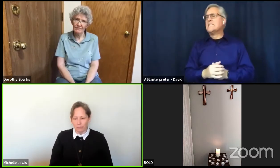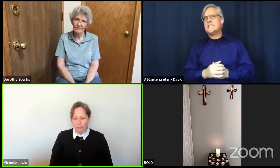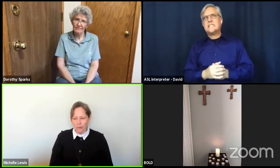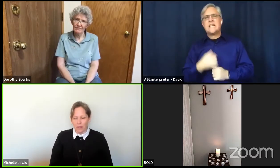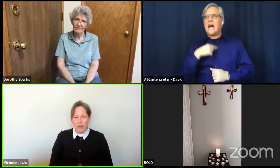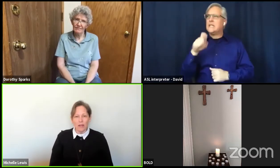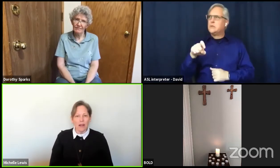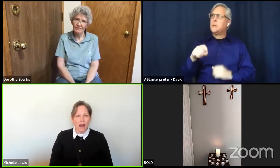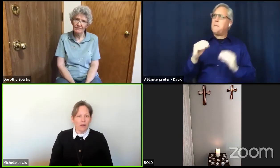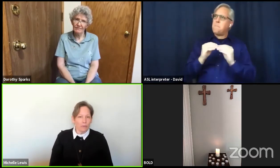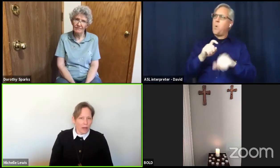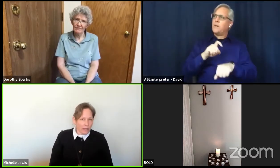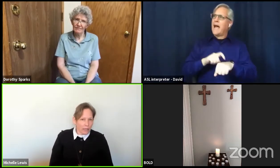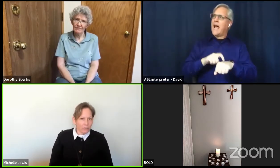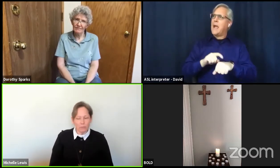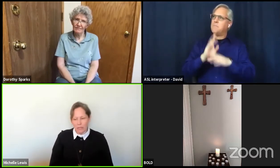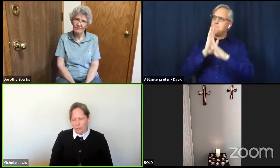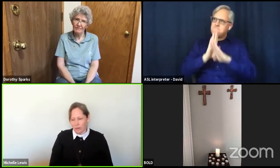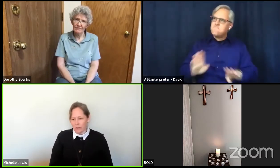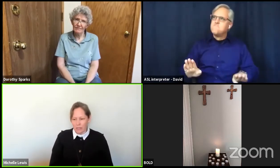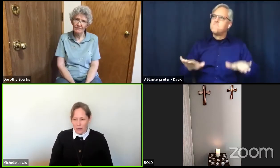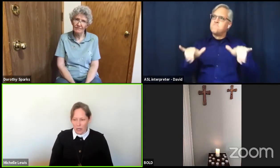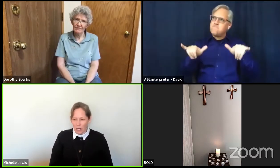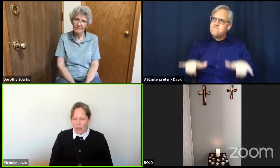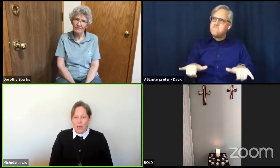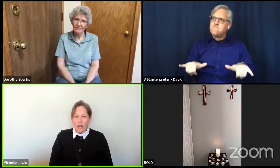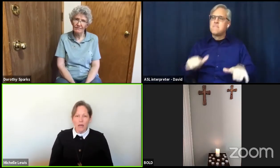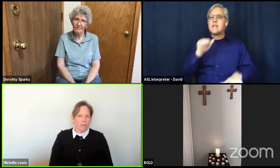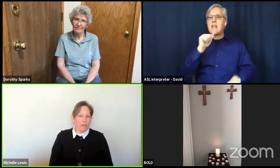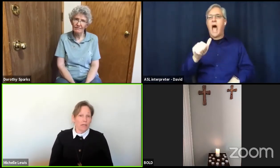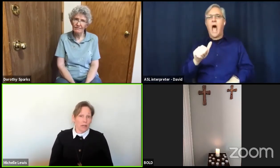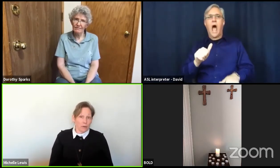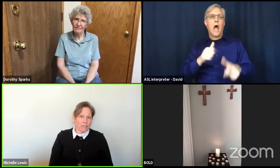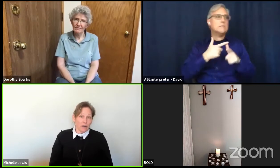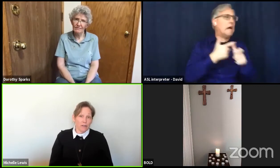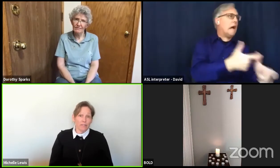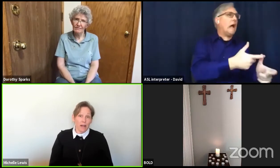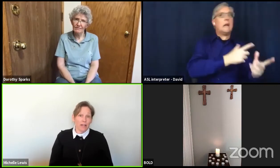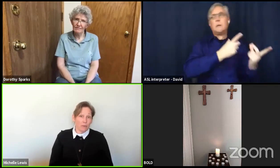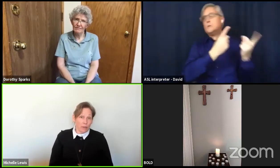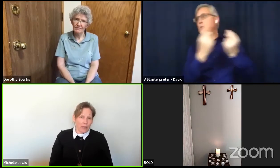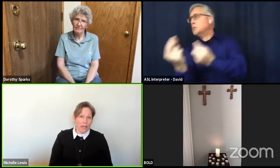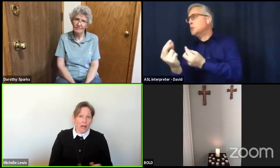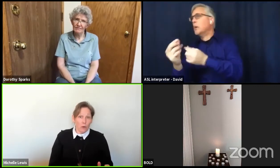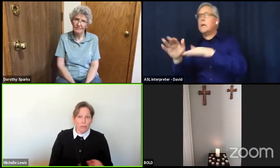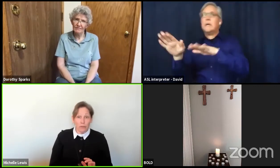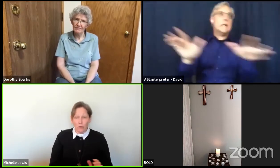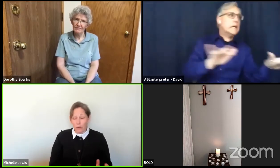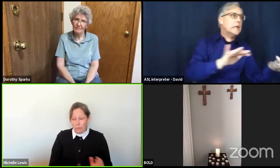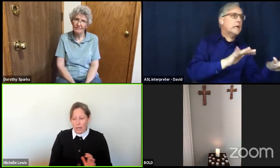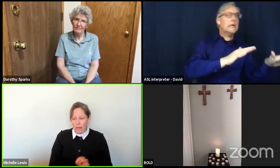Not running from here to there, meeting ourselves on the way out the door or back in.